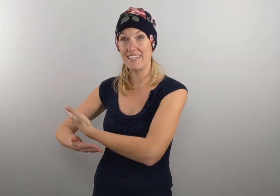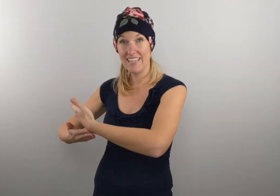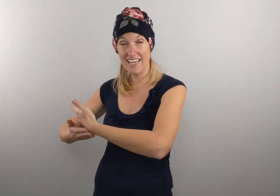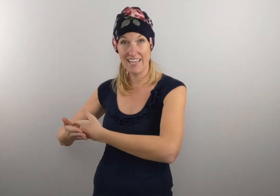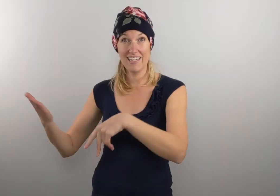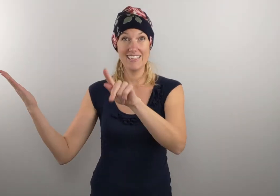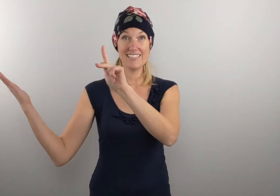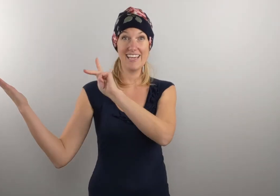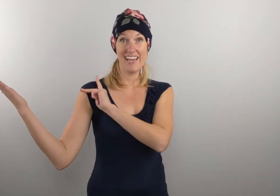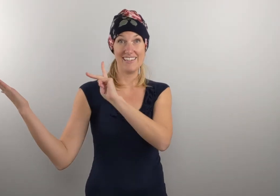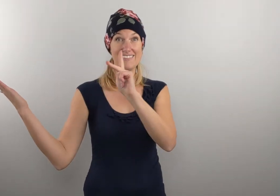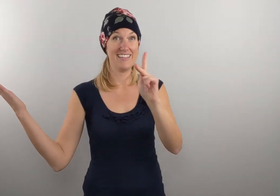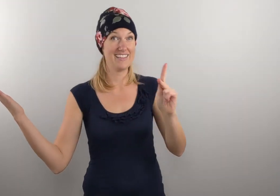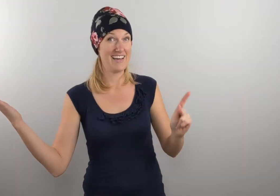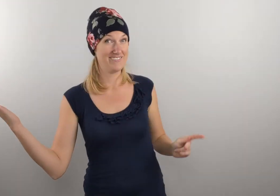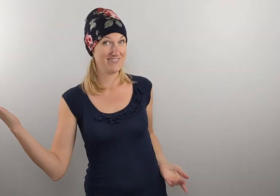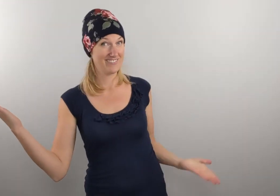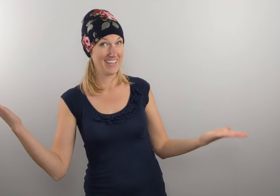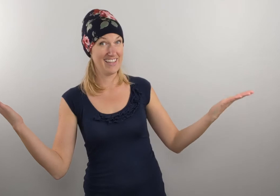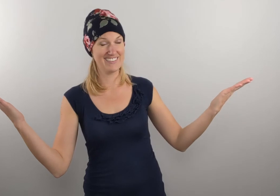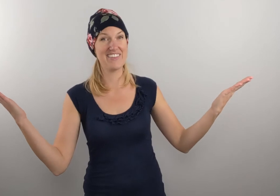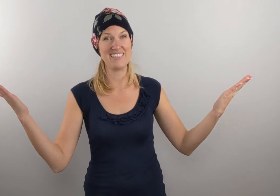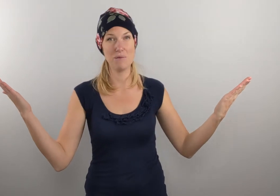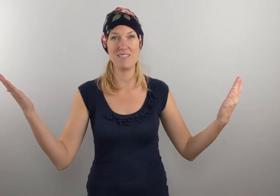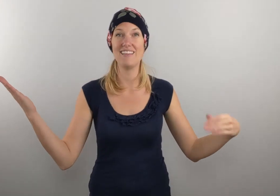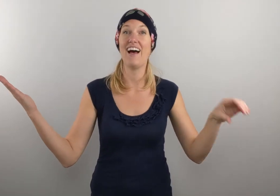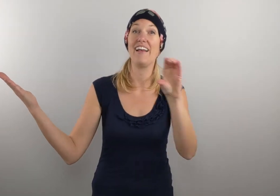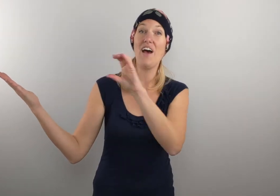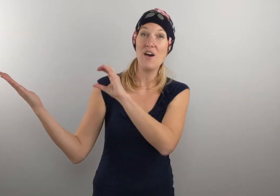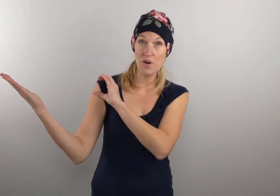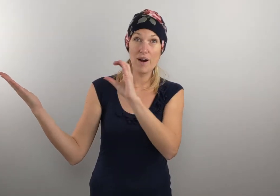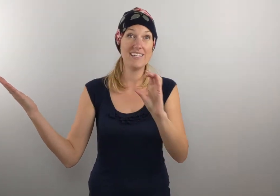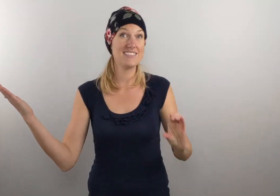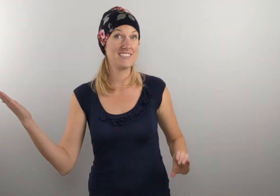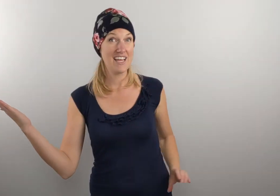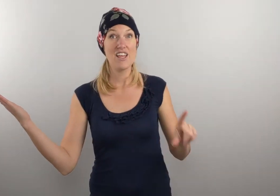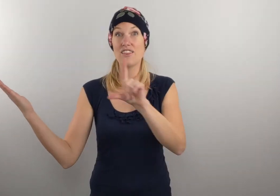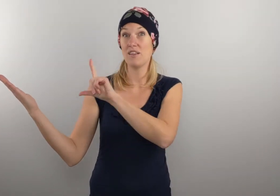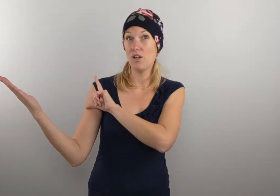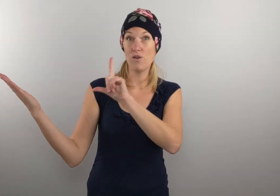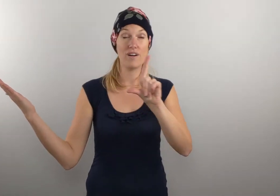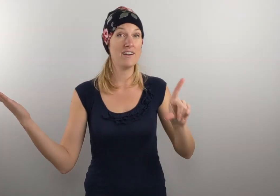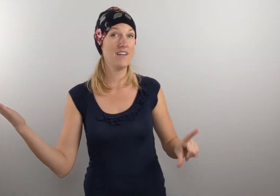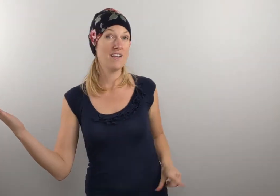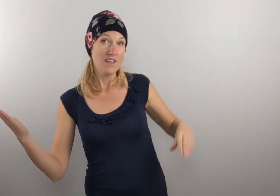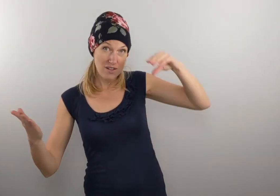king is a K like that. Okay. So that's a busy line. Christ, the Lord, the